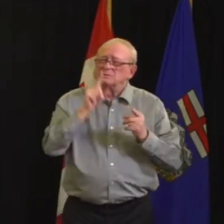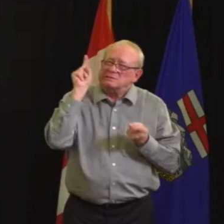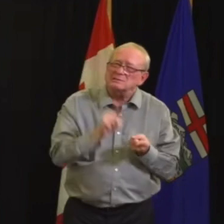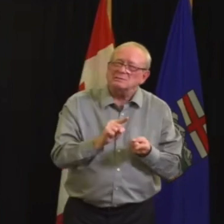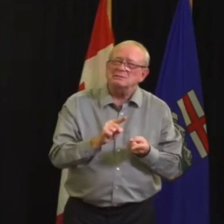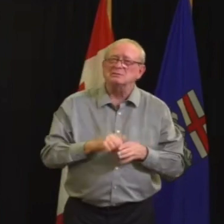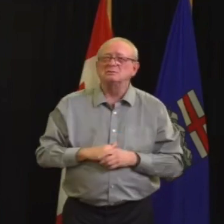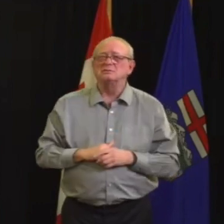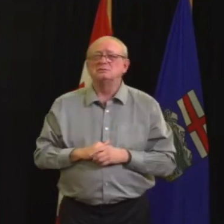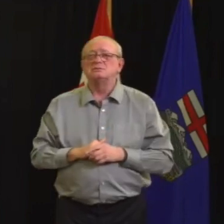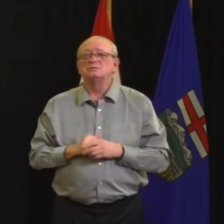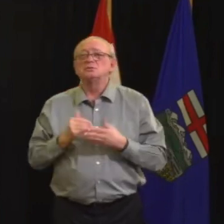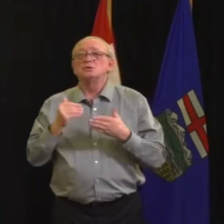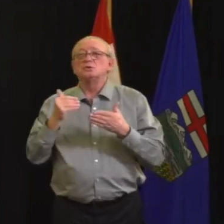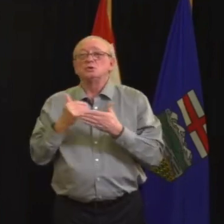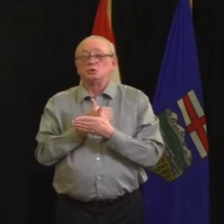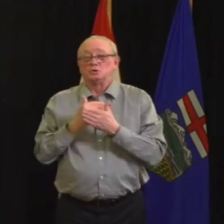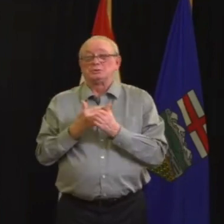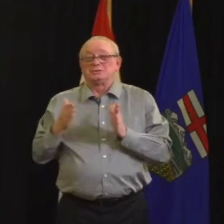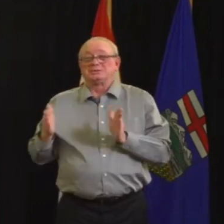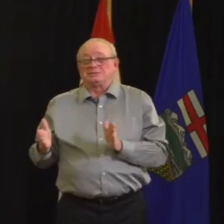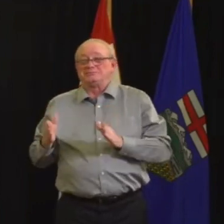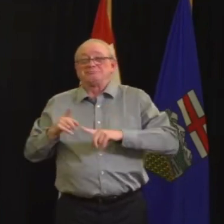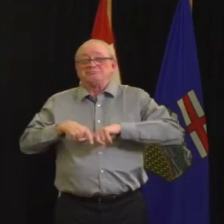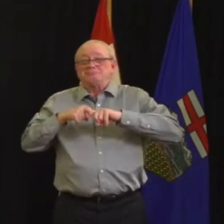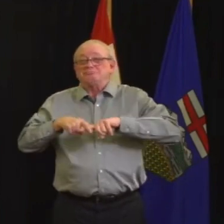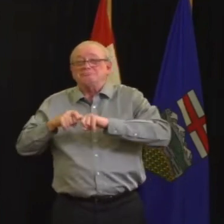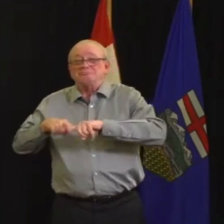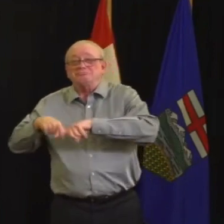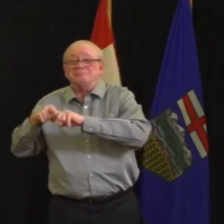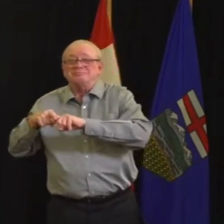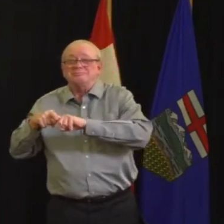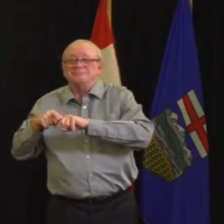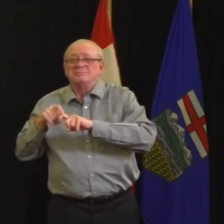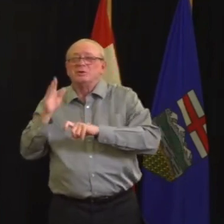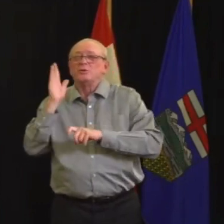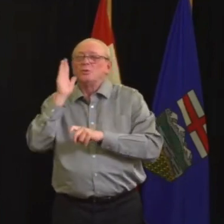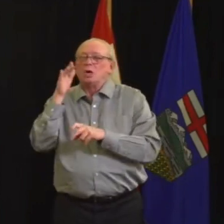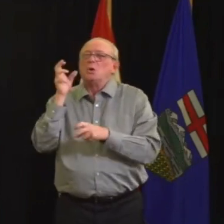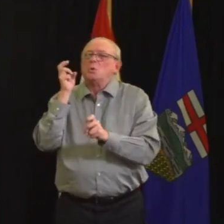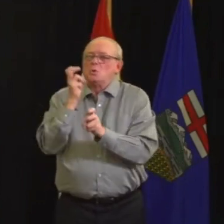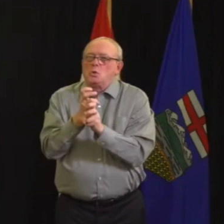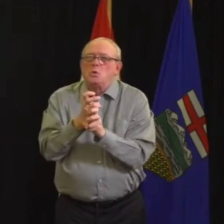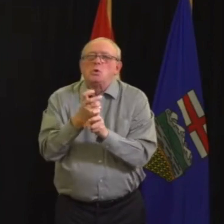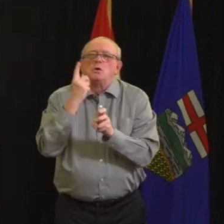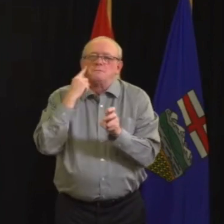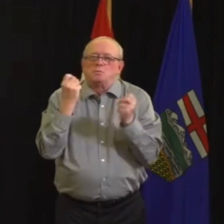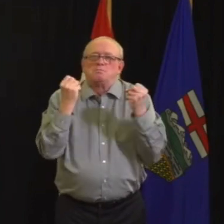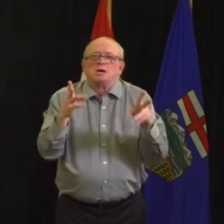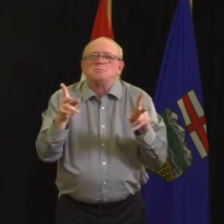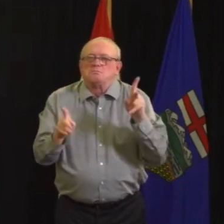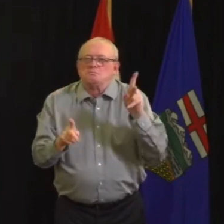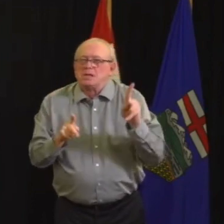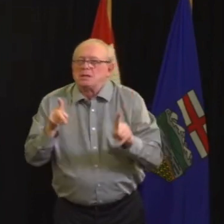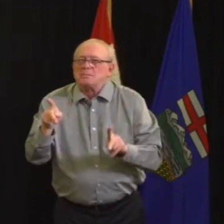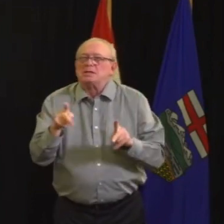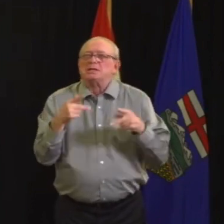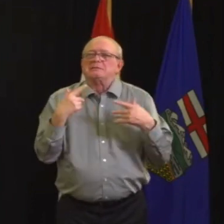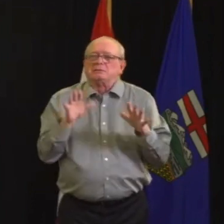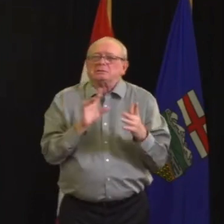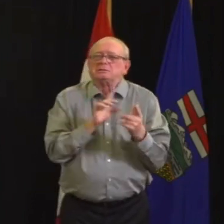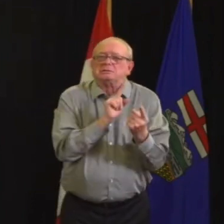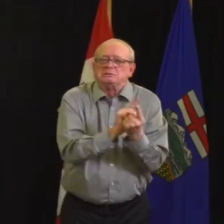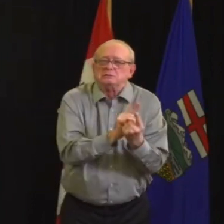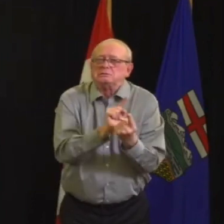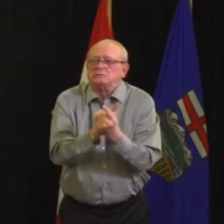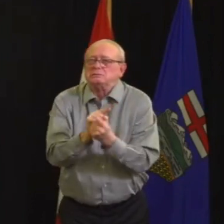new measures will impact and I know this next while will be hard for many. I want to thank those business leaders who will be impacted